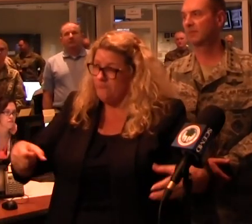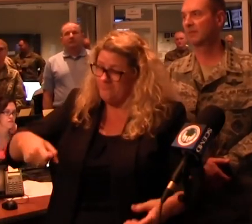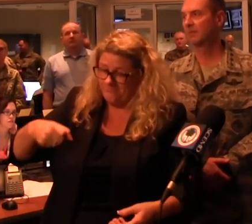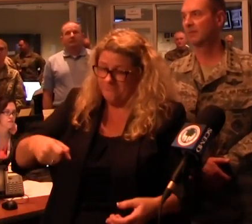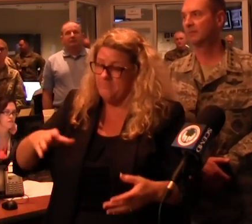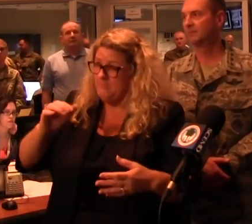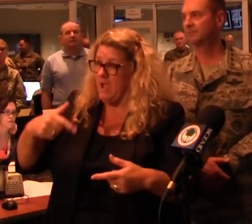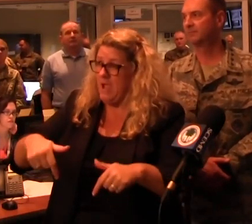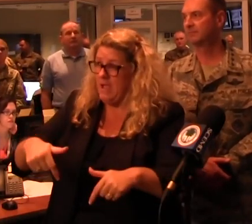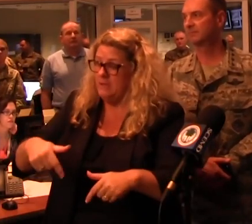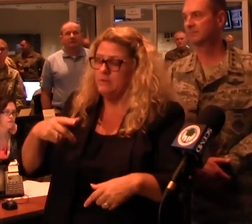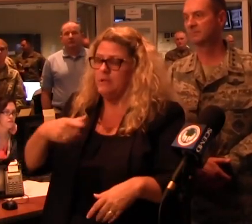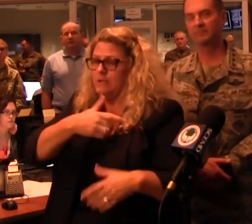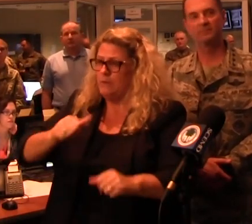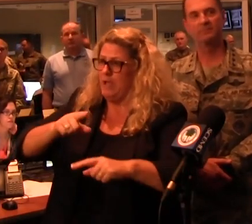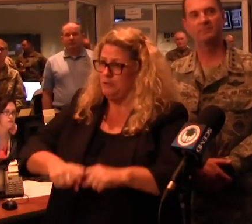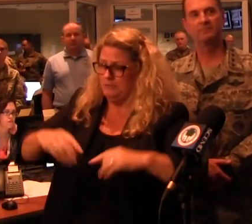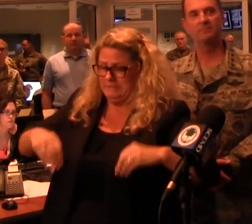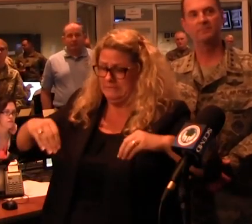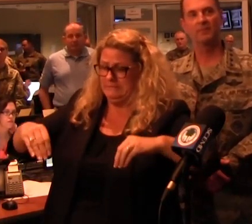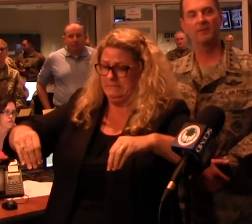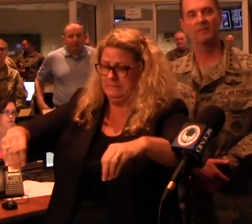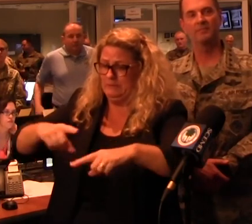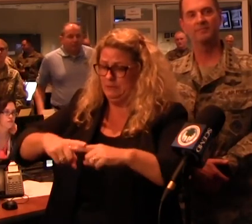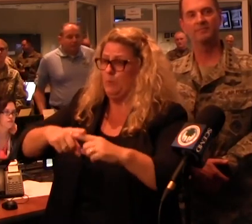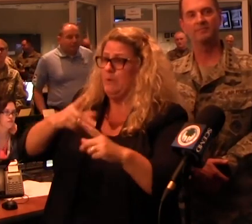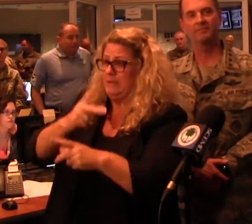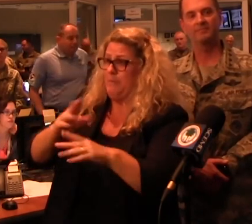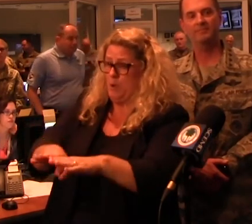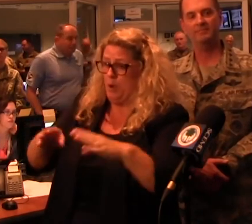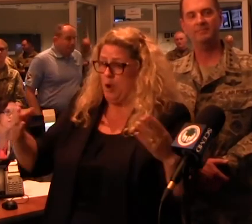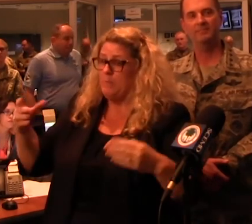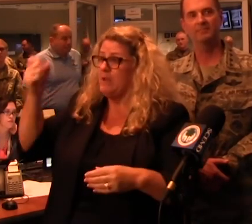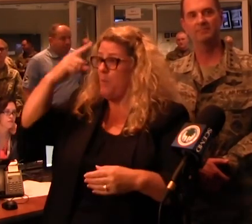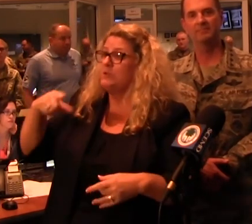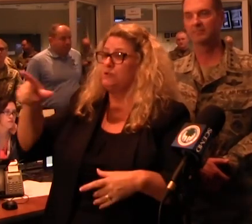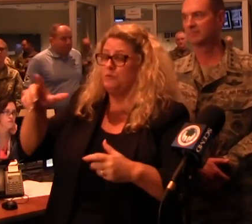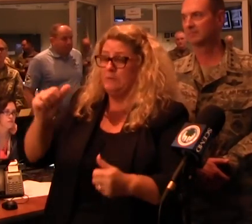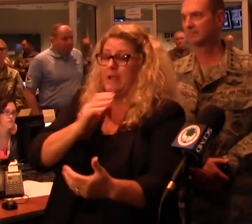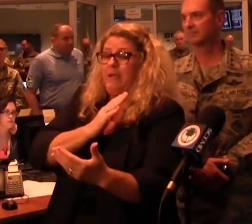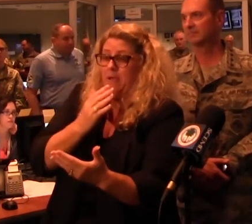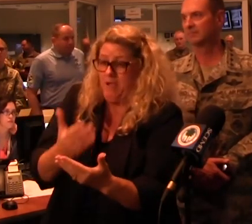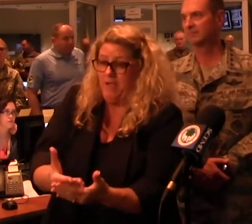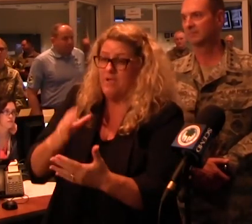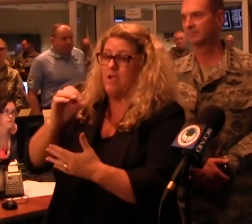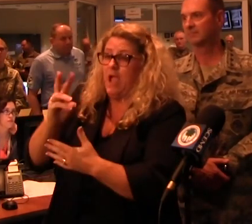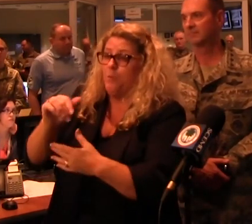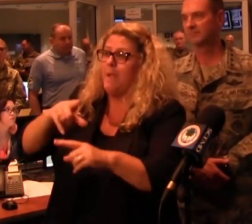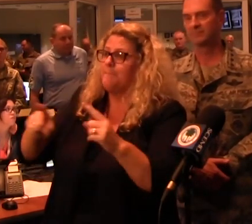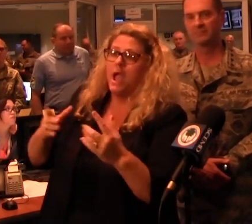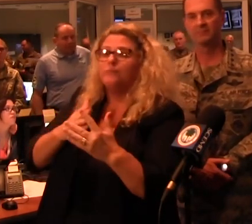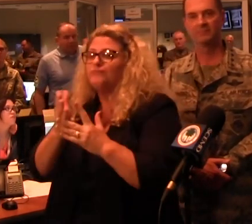open. You may be able to get to Conway, but you won't be able to get through Conway, and Conway is the main avenue